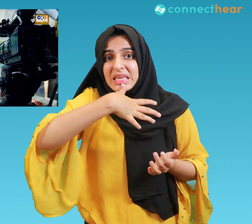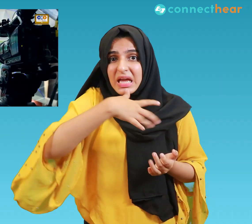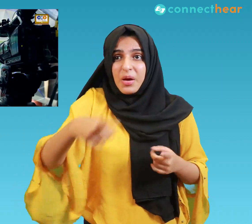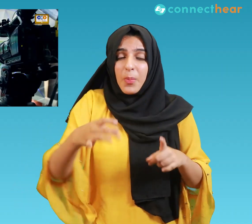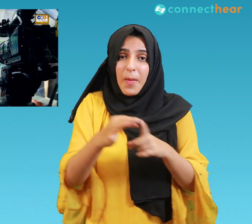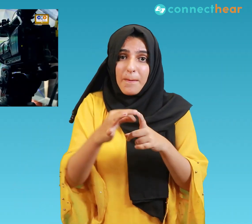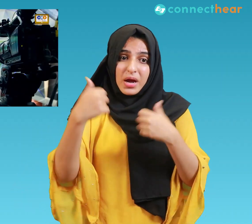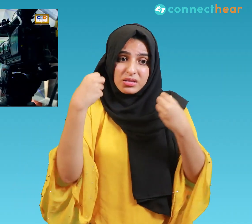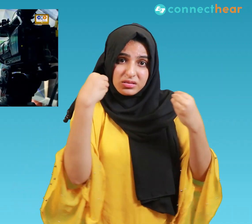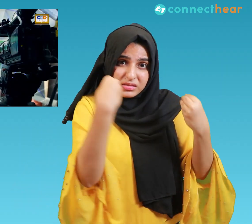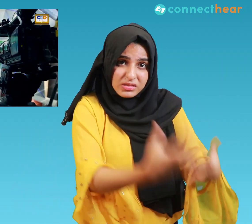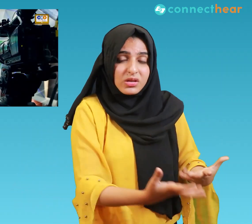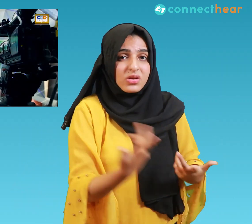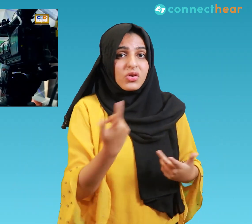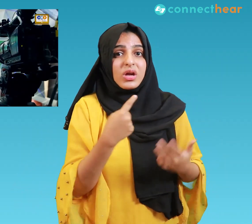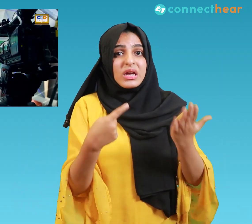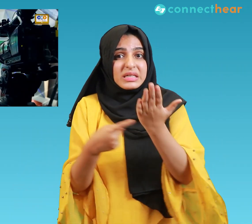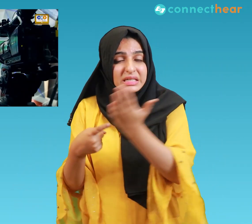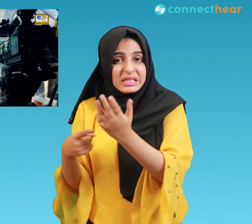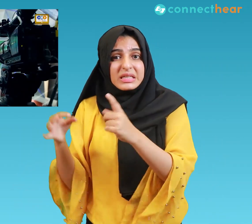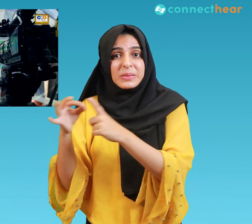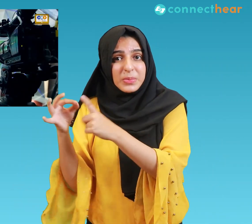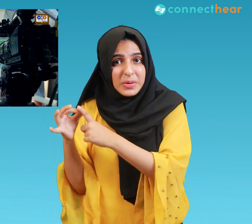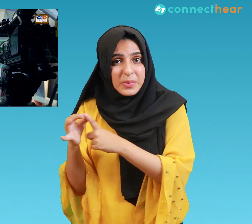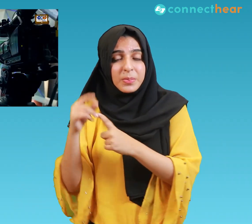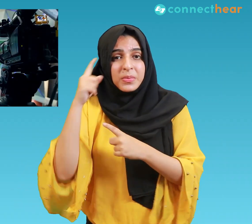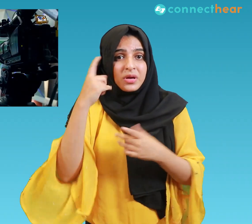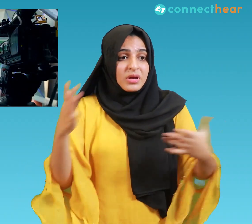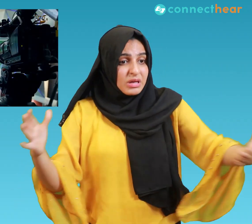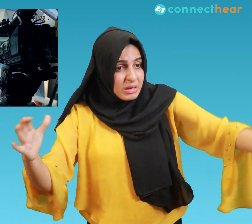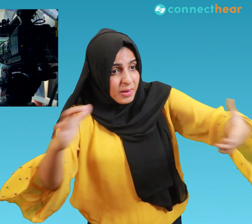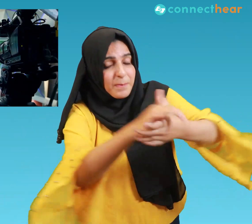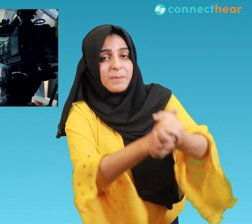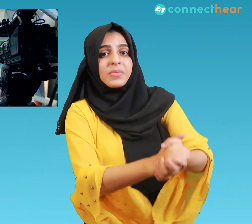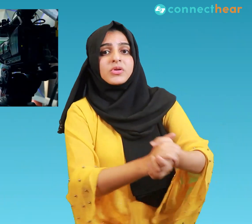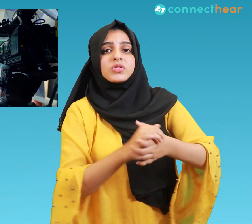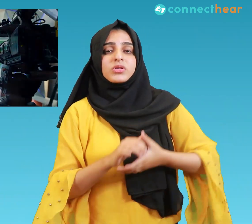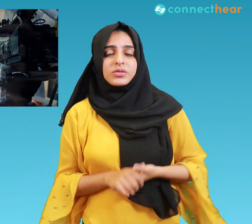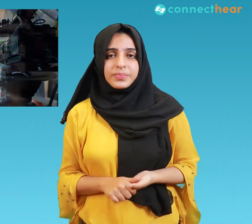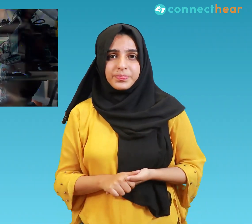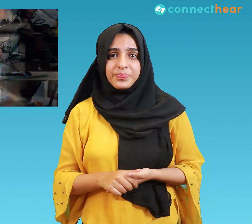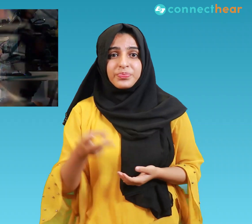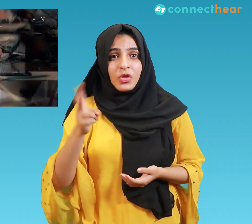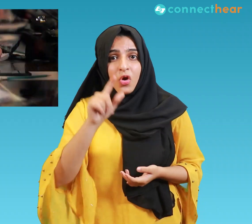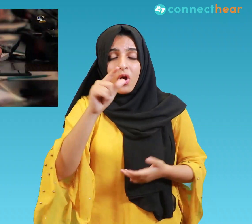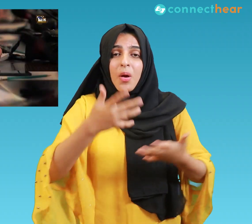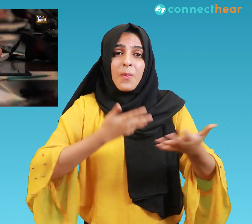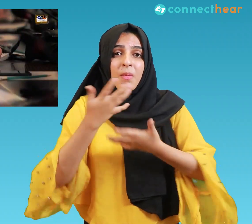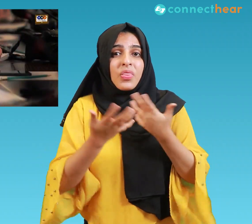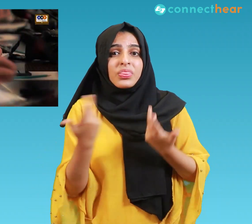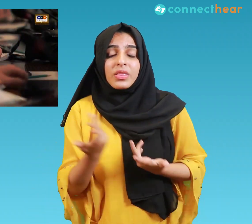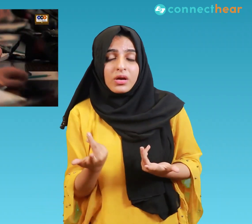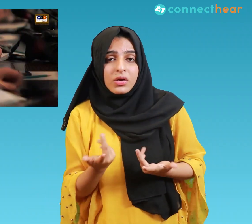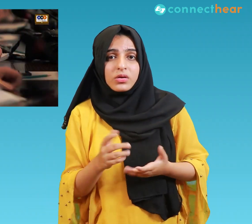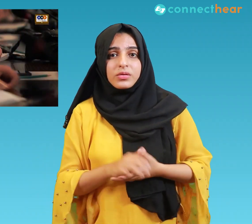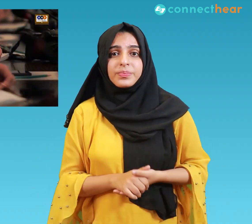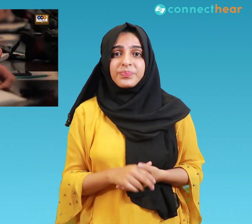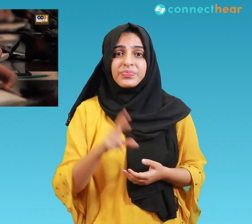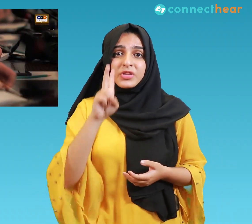help the TTP merge with four military groups. He also claimed that the handler of the 2014 terrorist